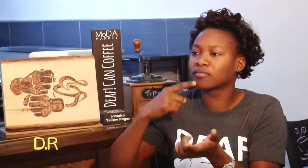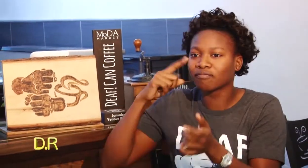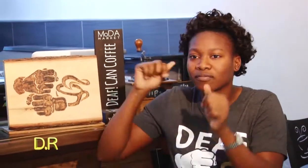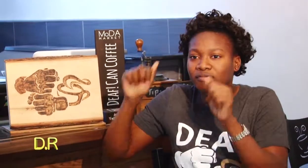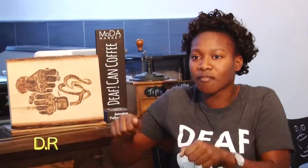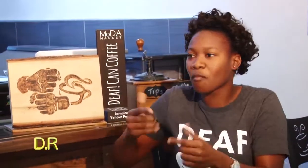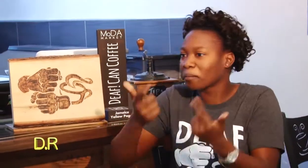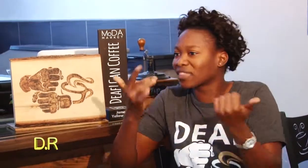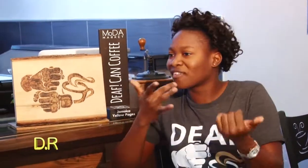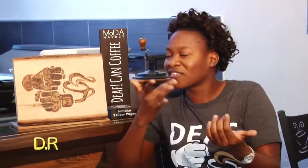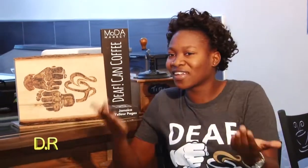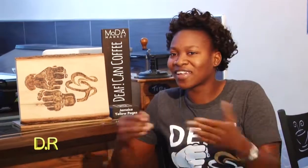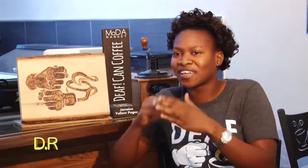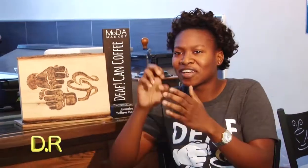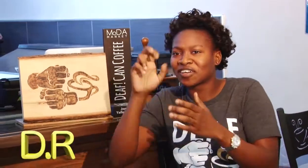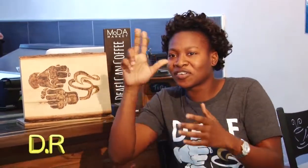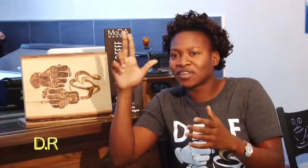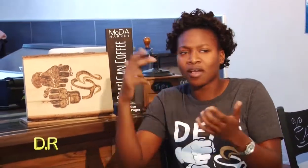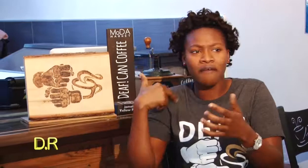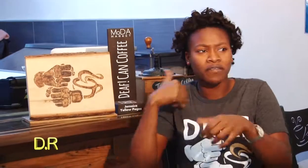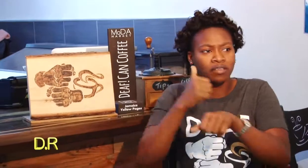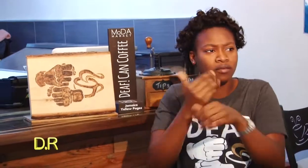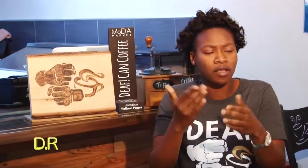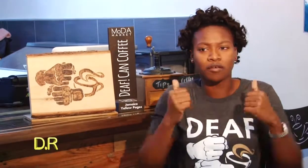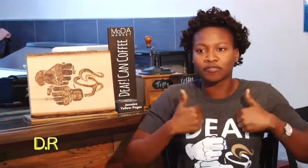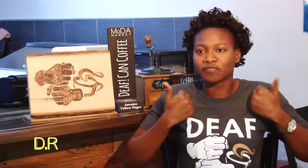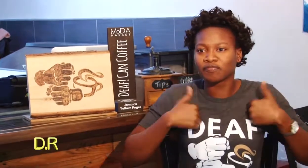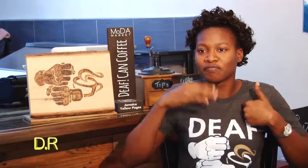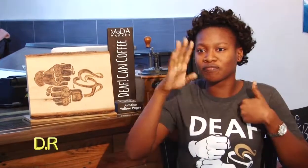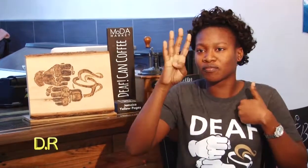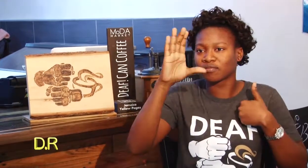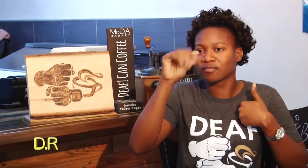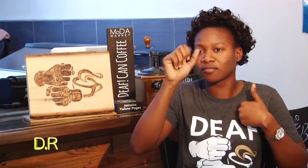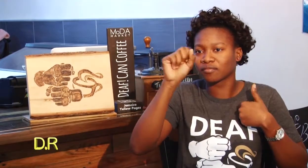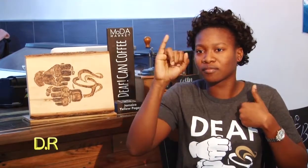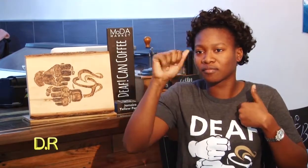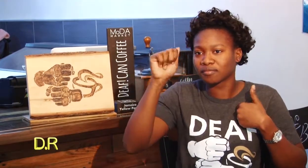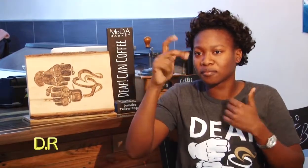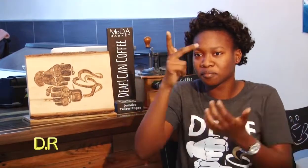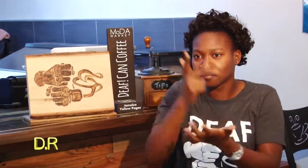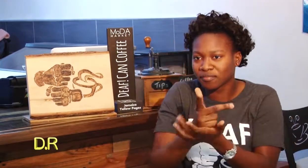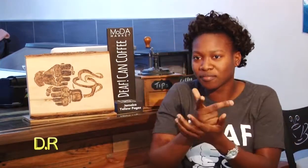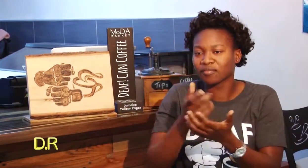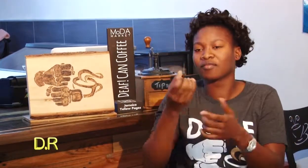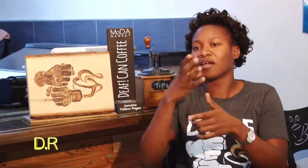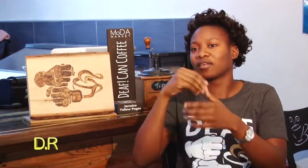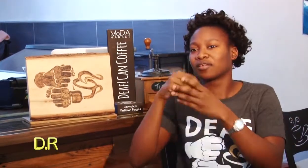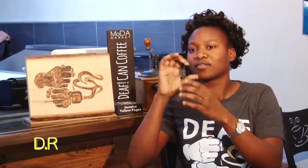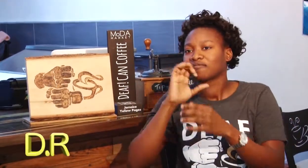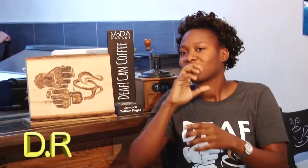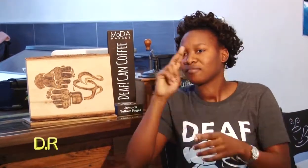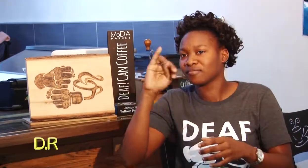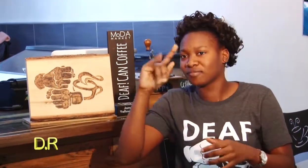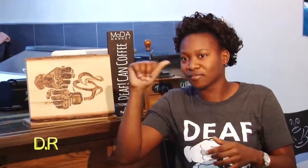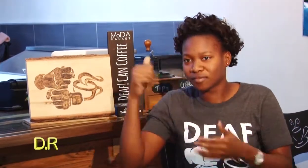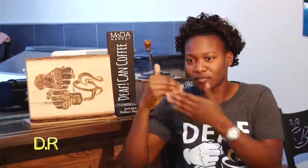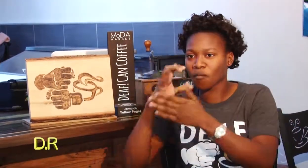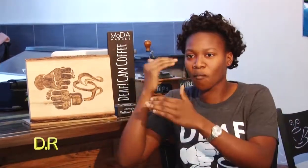we'll show you proof that we can do anything. You can come here to our E3 cafe. We'll show you through our barista program that we